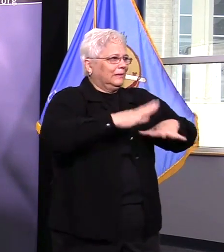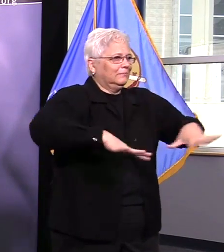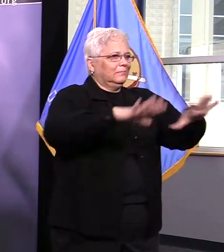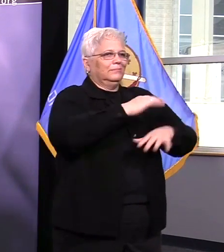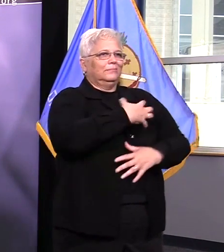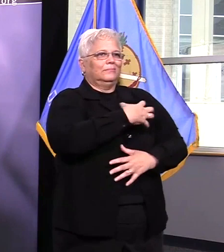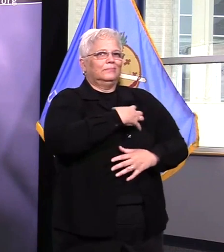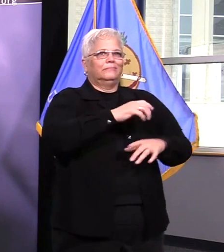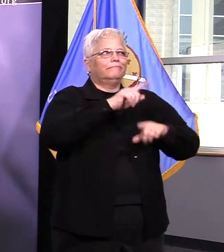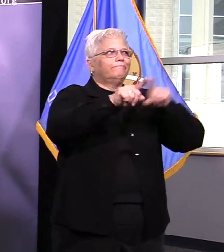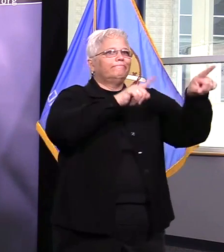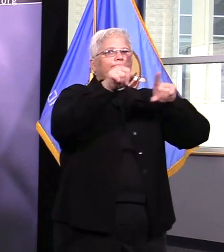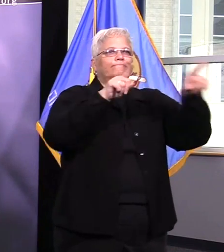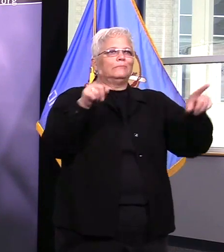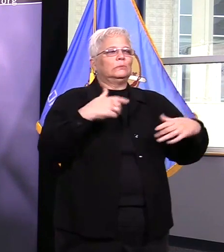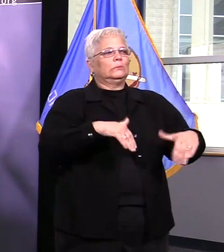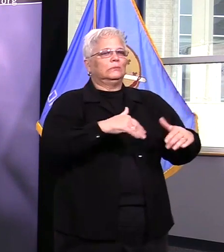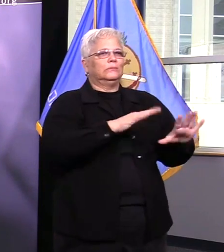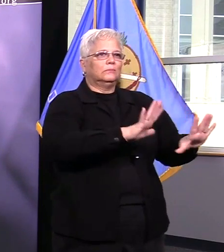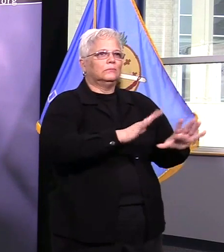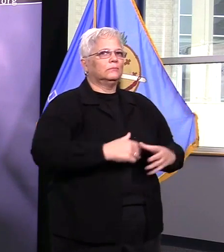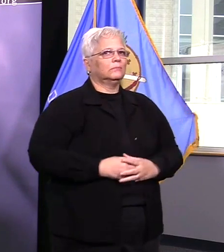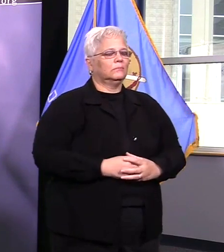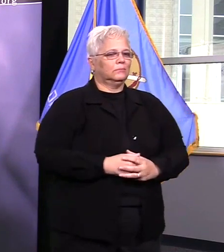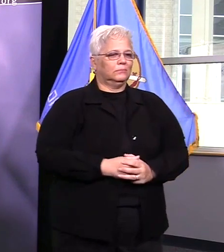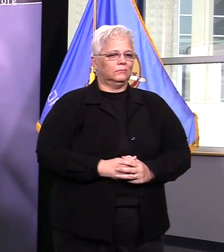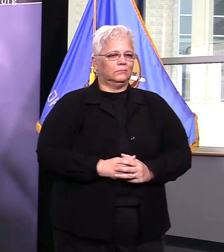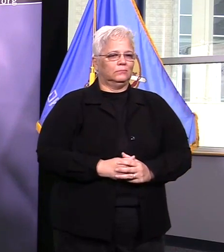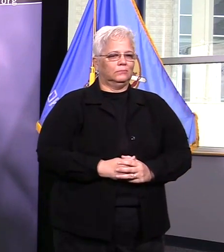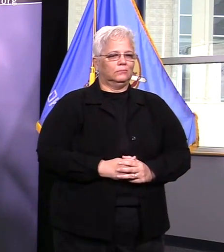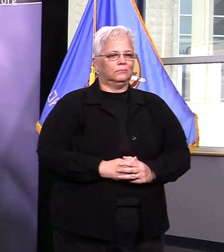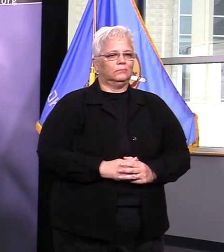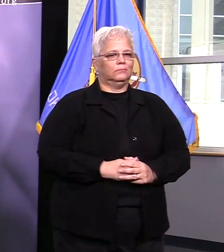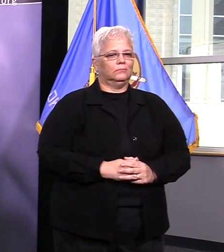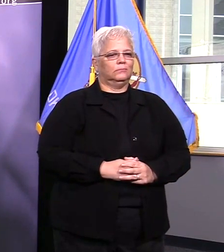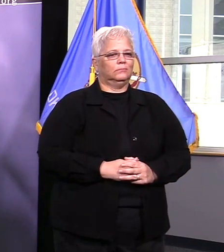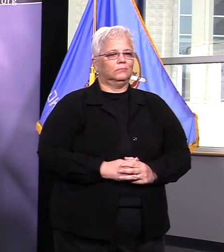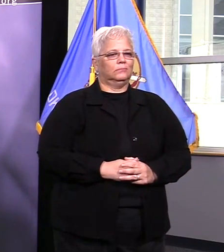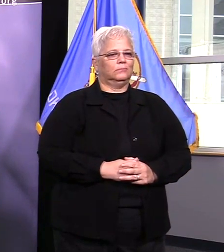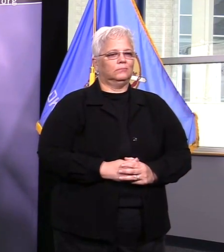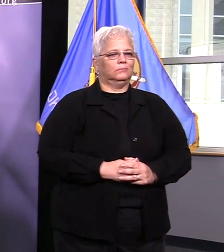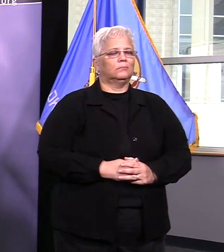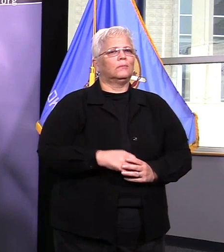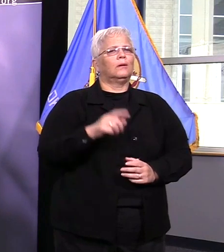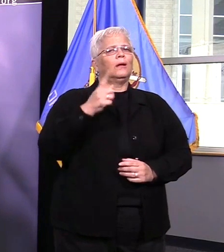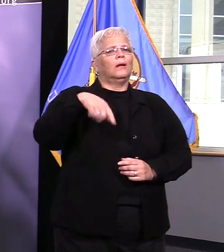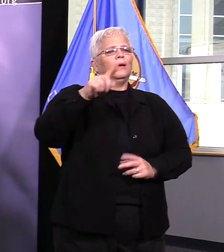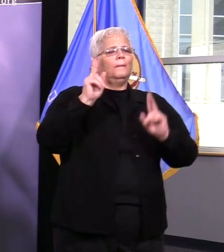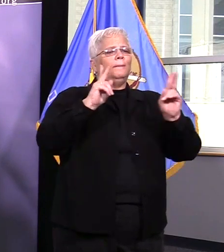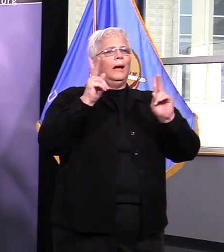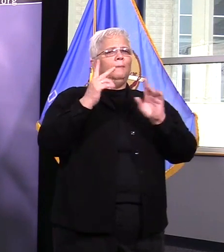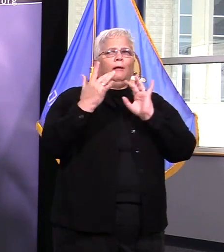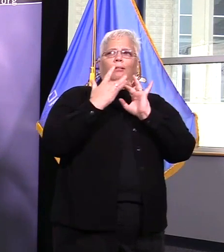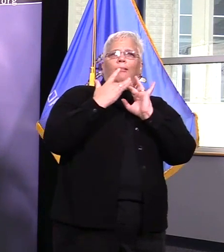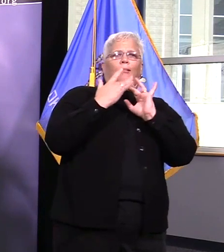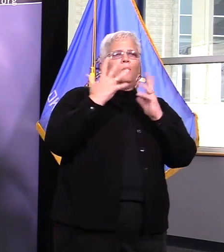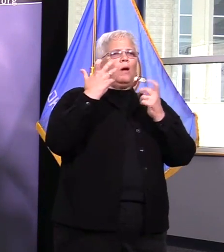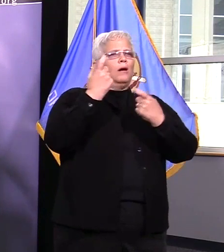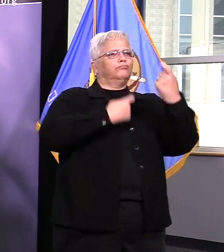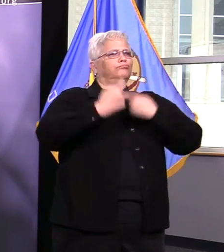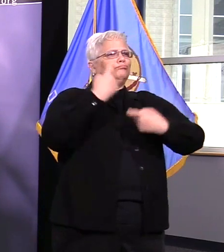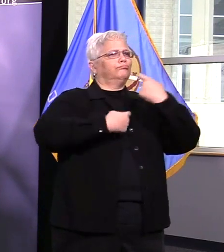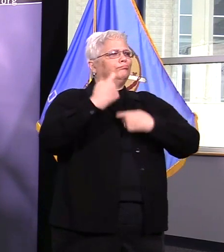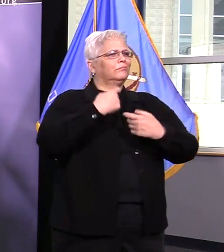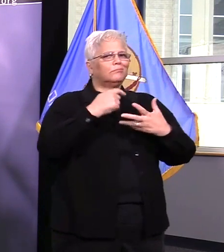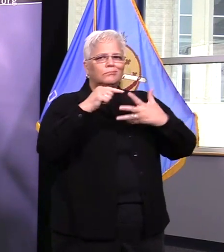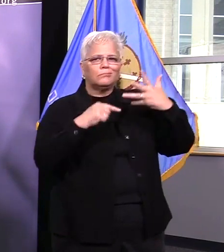and donations being made to first responders we're trying to triage that and and get a hold of that so if